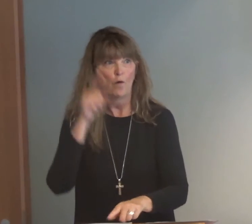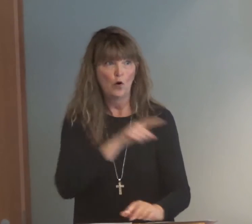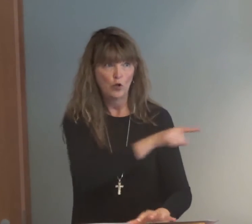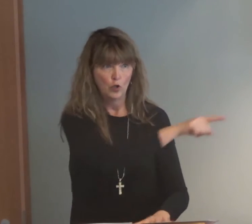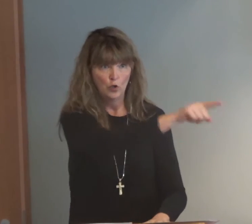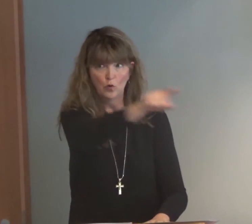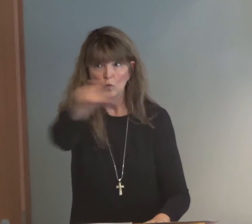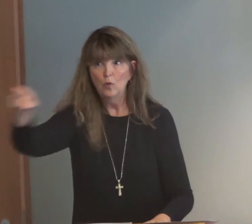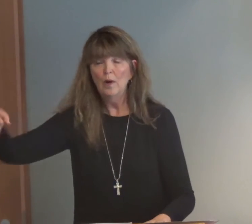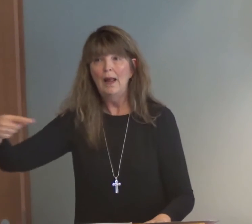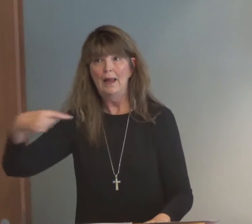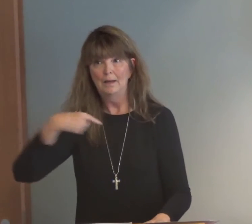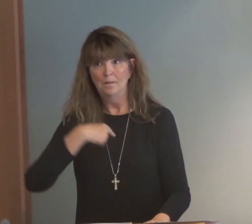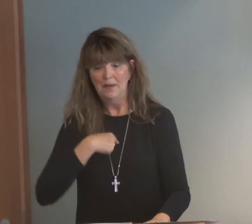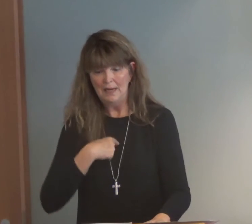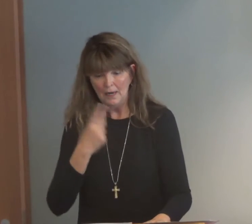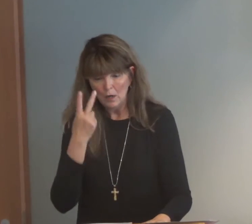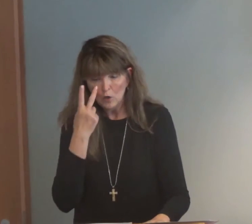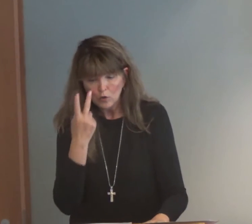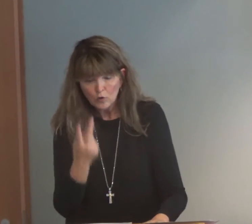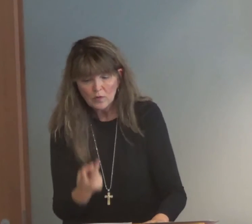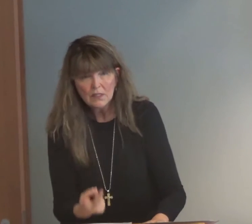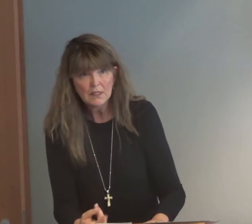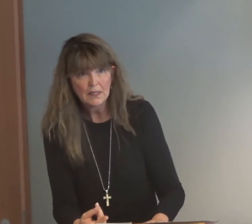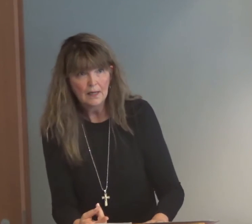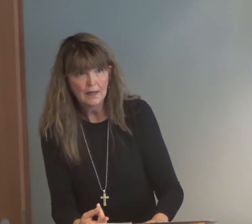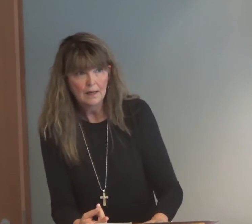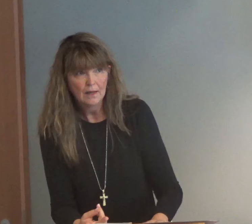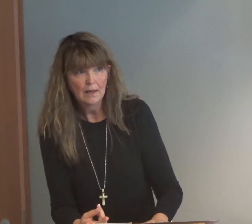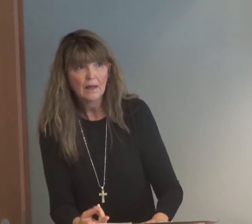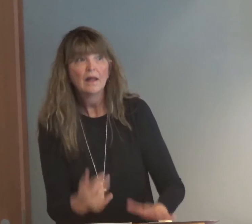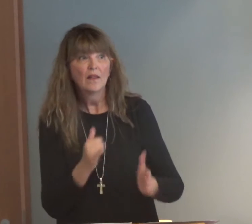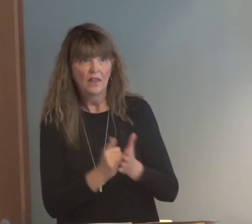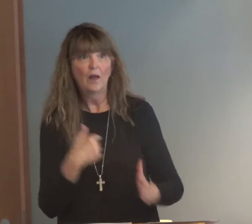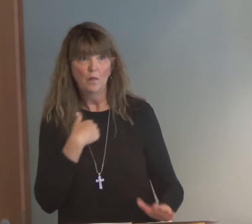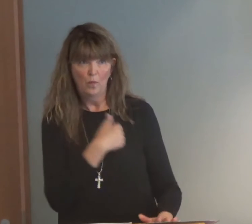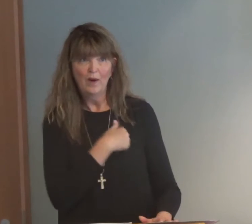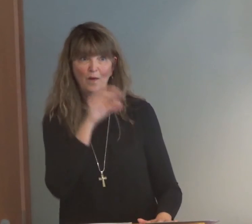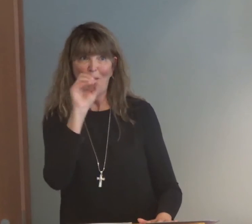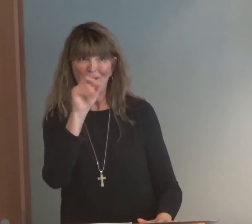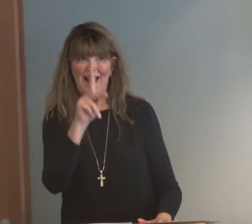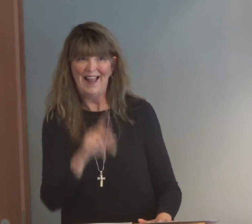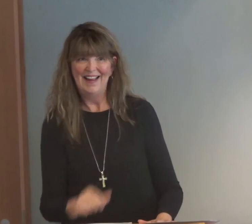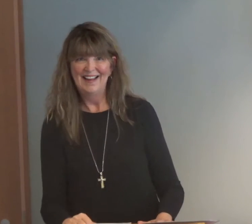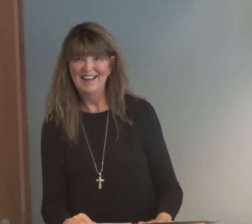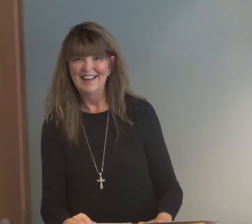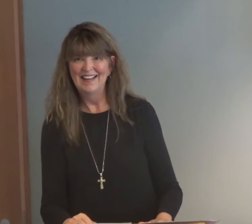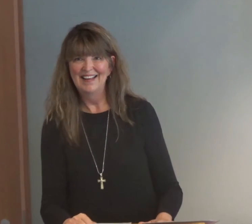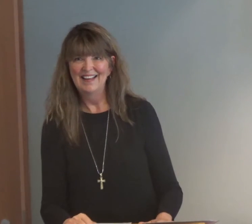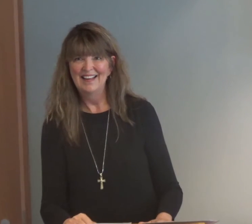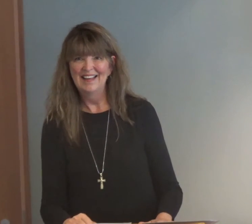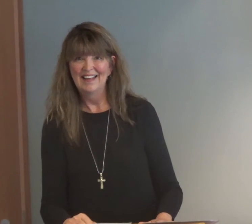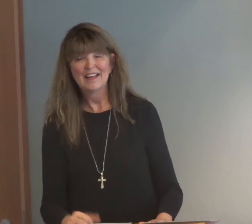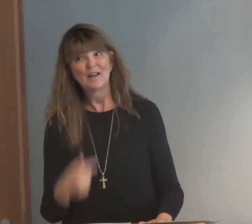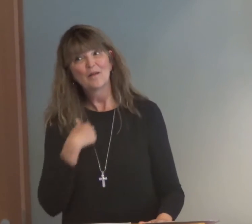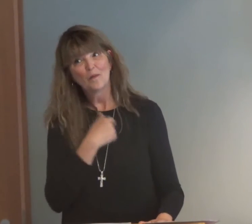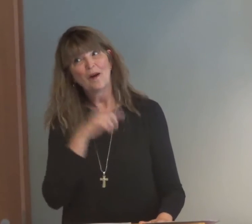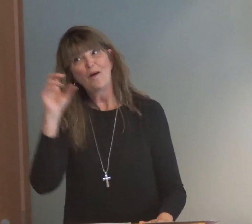for each and every one of us here. For you and I to see that, you know, we are